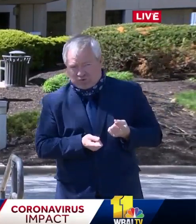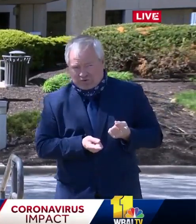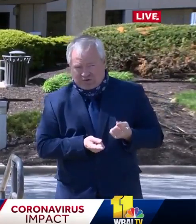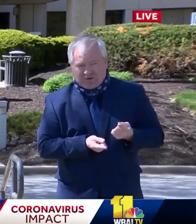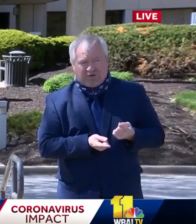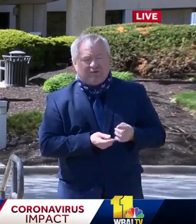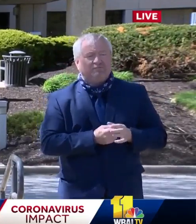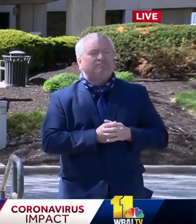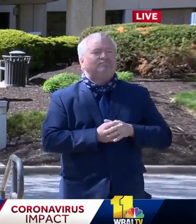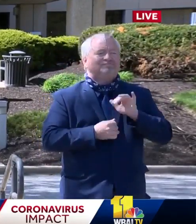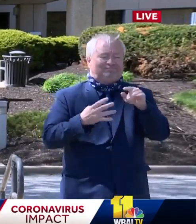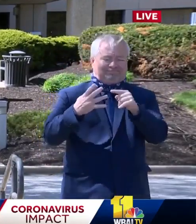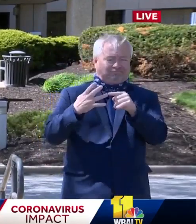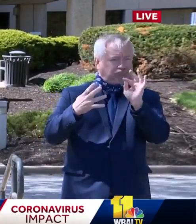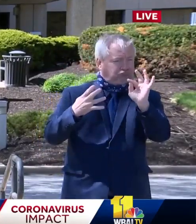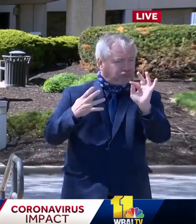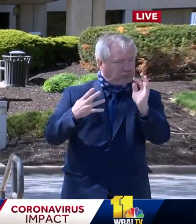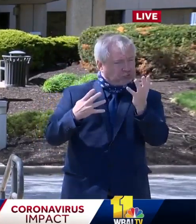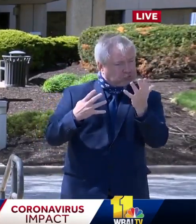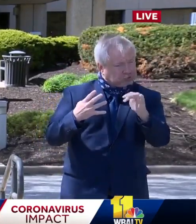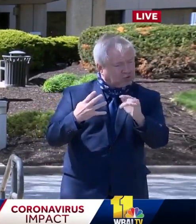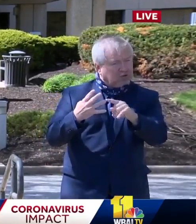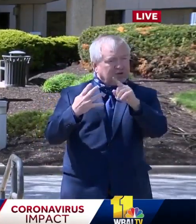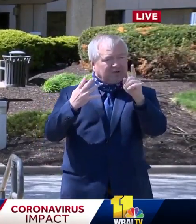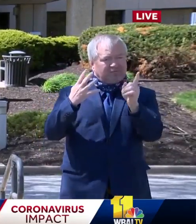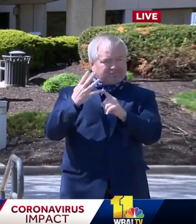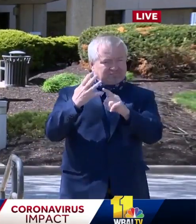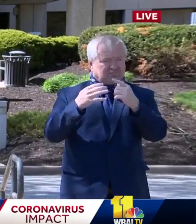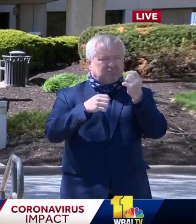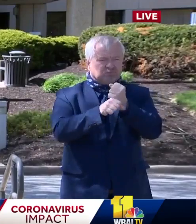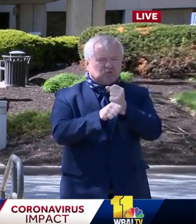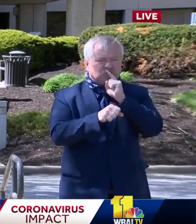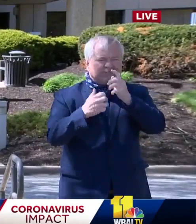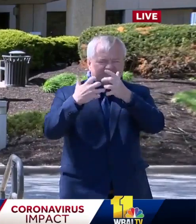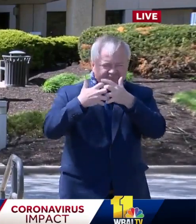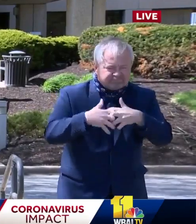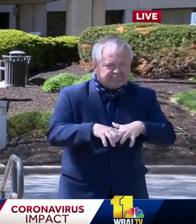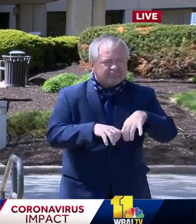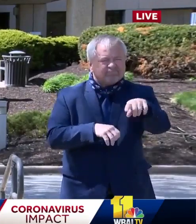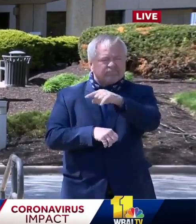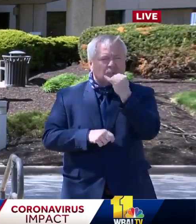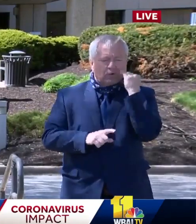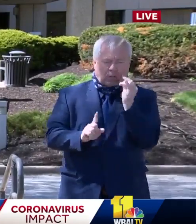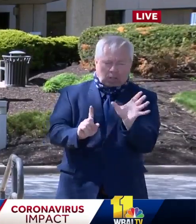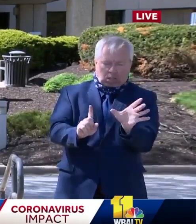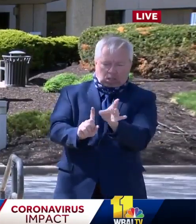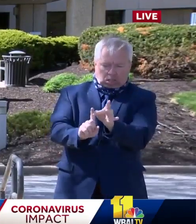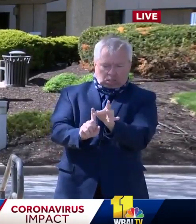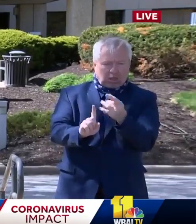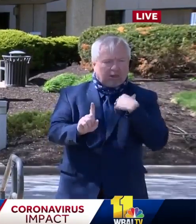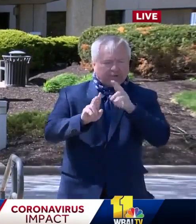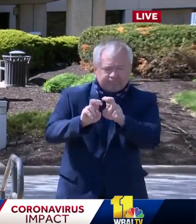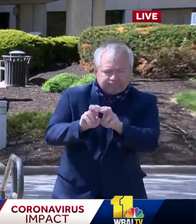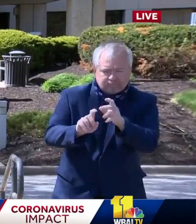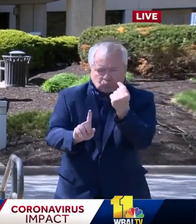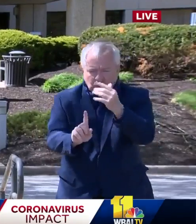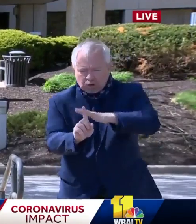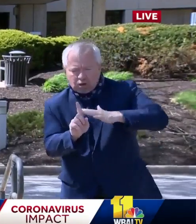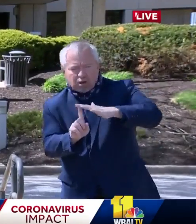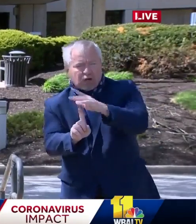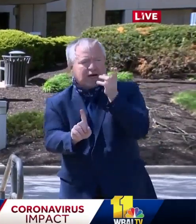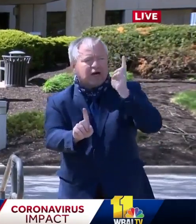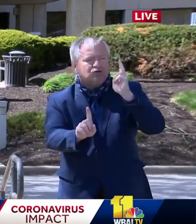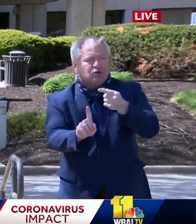is a robust contact tracing operation, which will enable us to investigate every positive